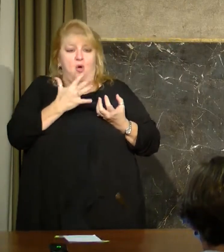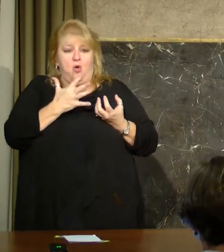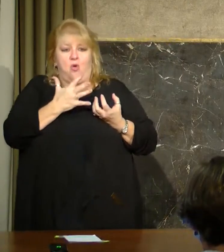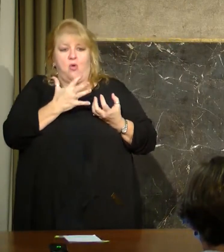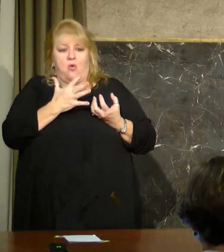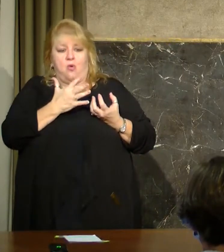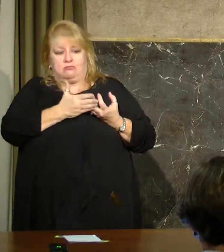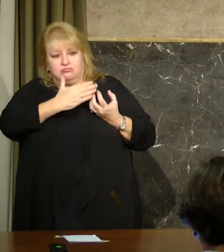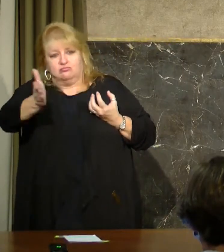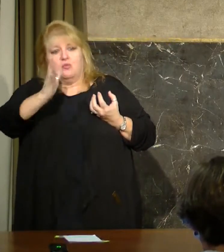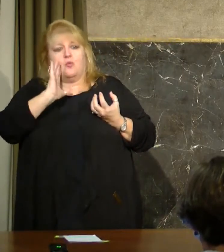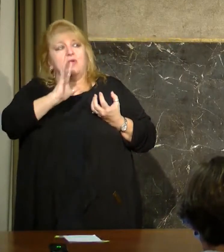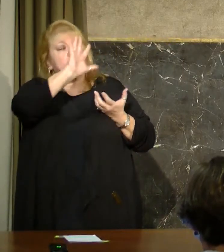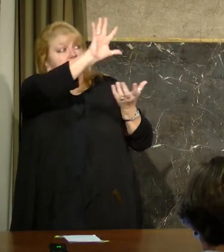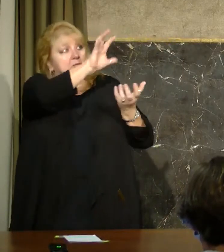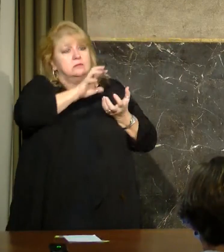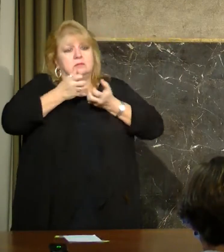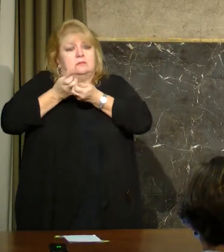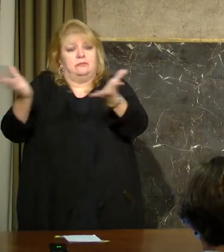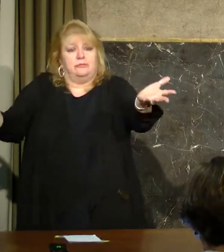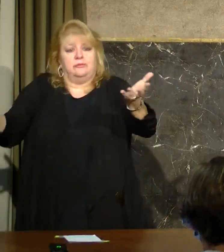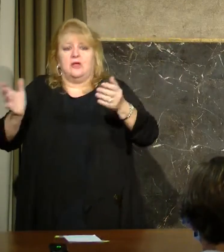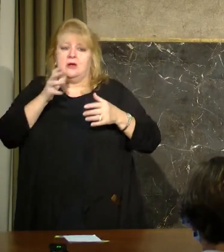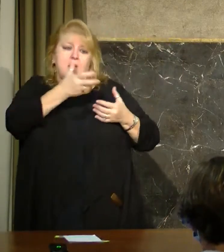from this point forward going to be pushed out immediately.